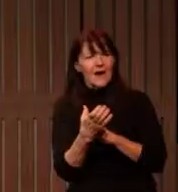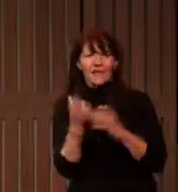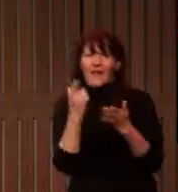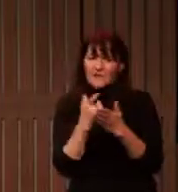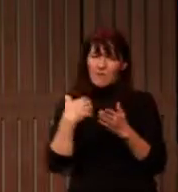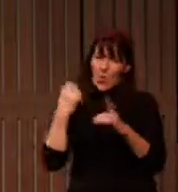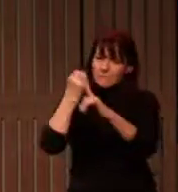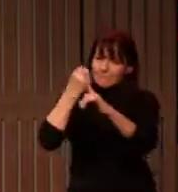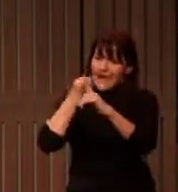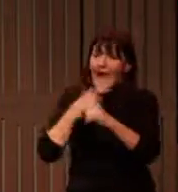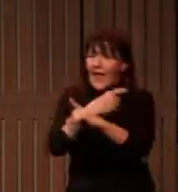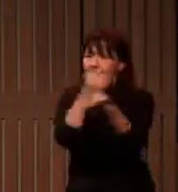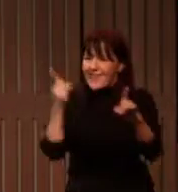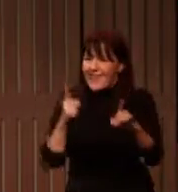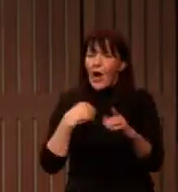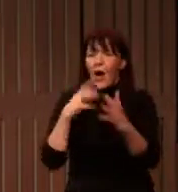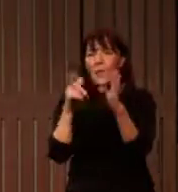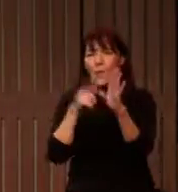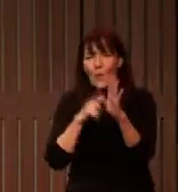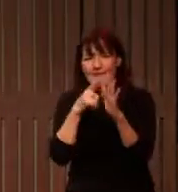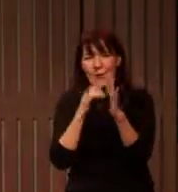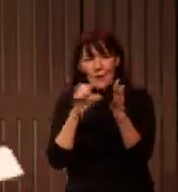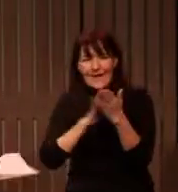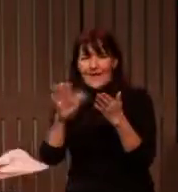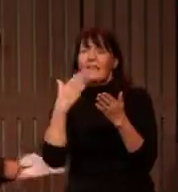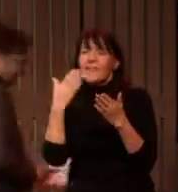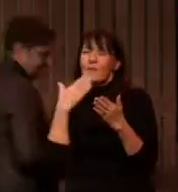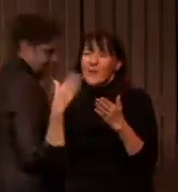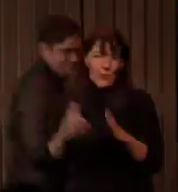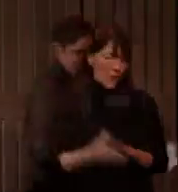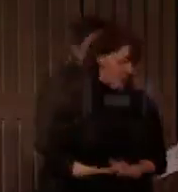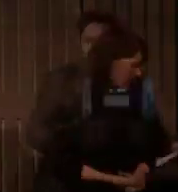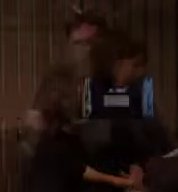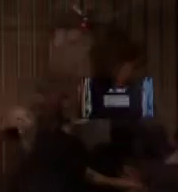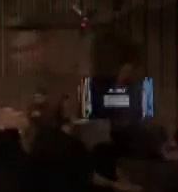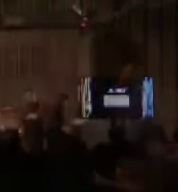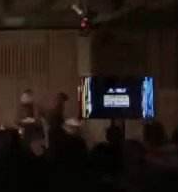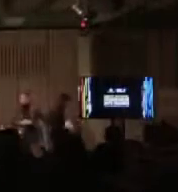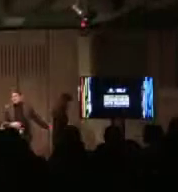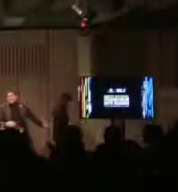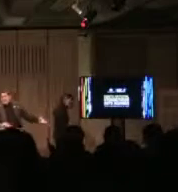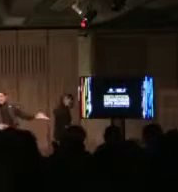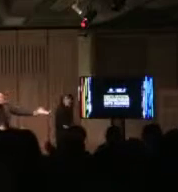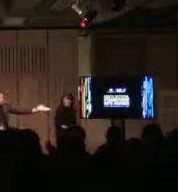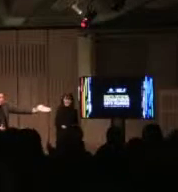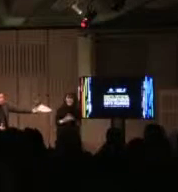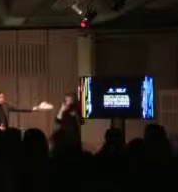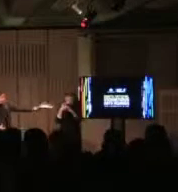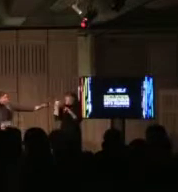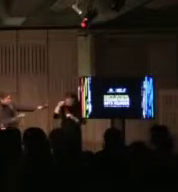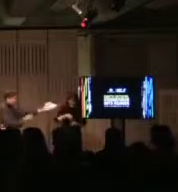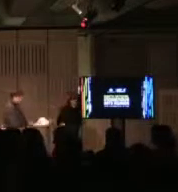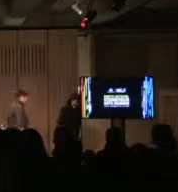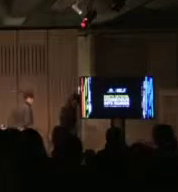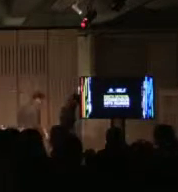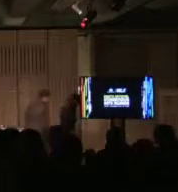do. Keep up the fight. I'm Wesley Enoch. Thank you very much. much. Thank you. Thank Thank